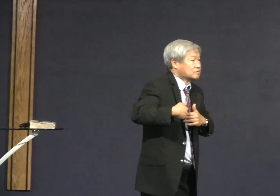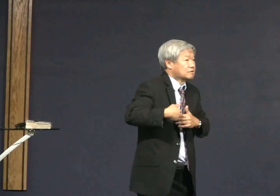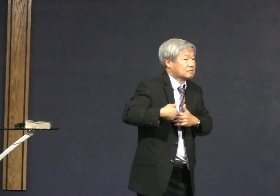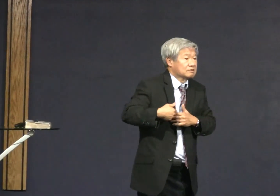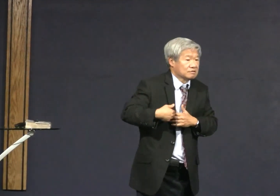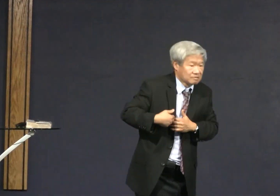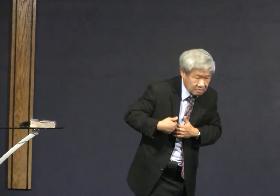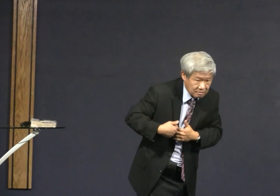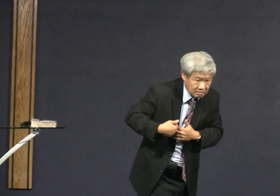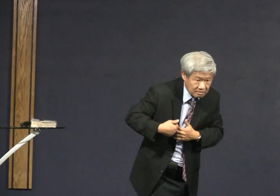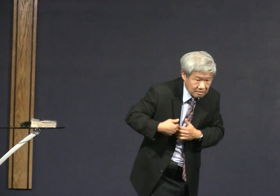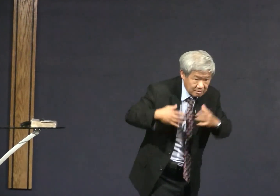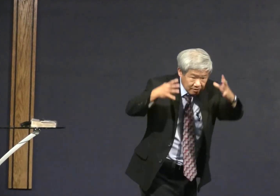He had to make his home.